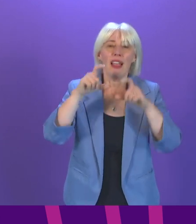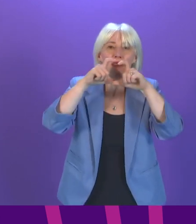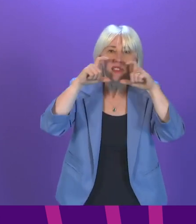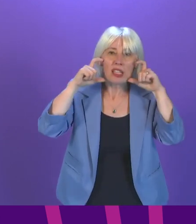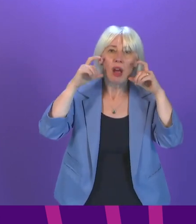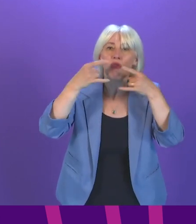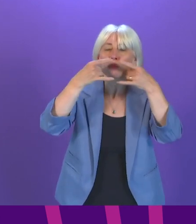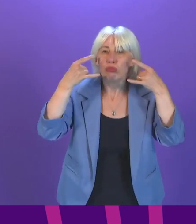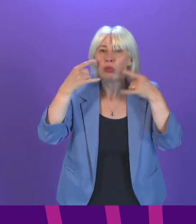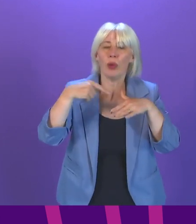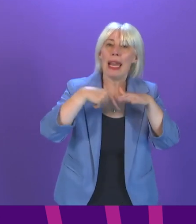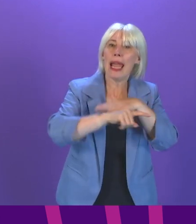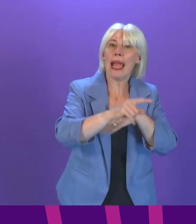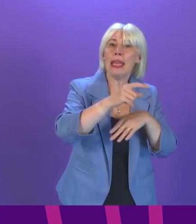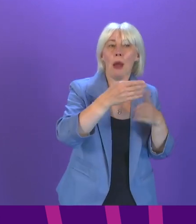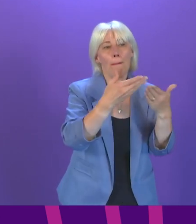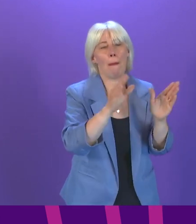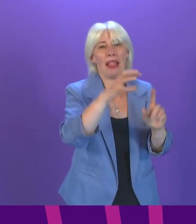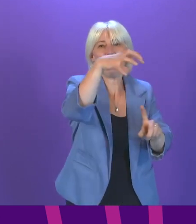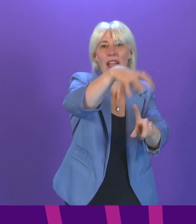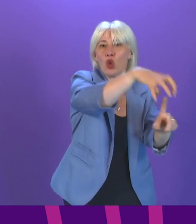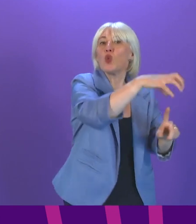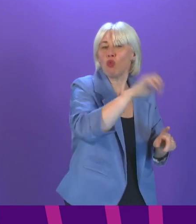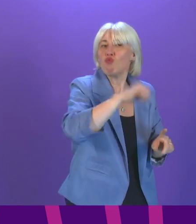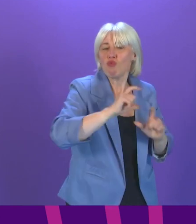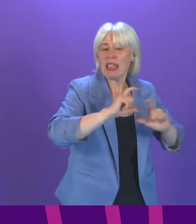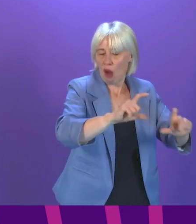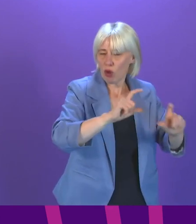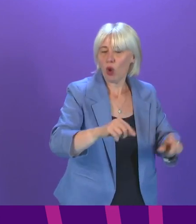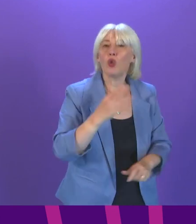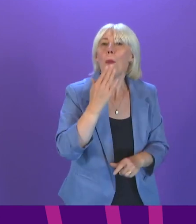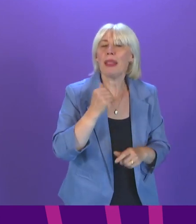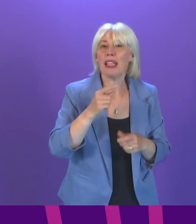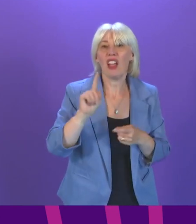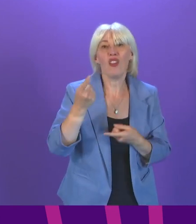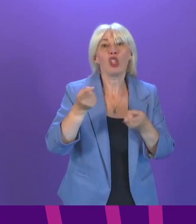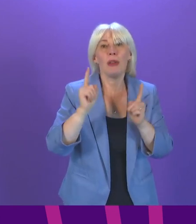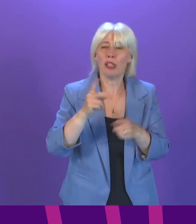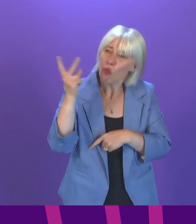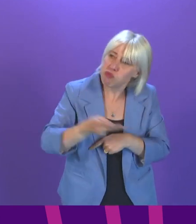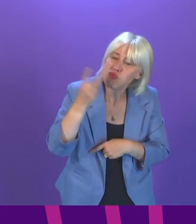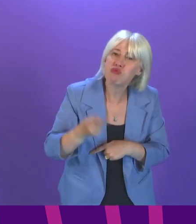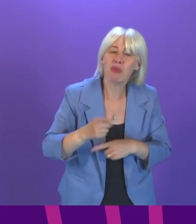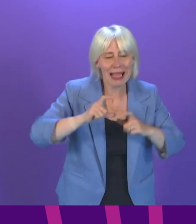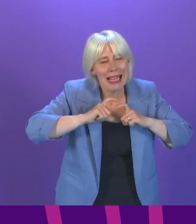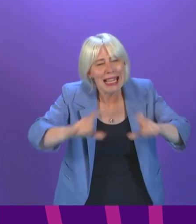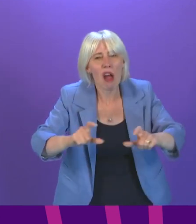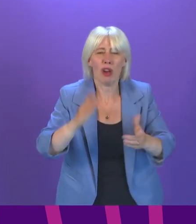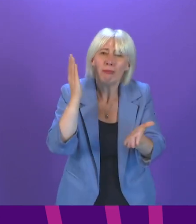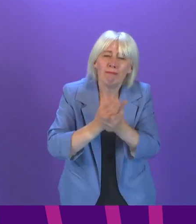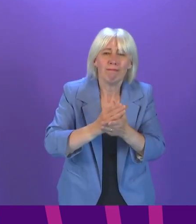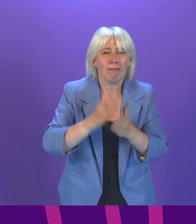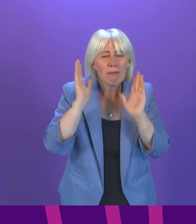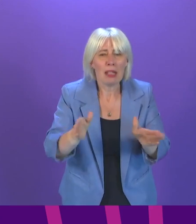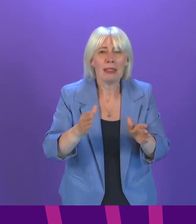coverings when in indoor public spaces. Could the First Minister reiterate the importance of the continued need for face coverings